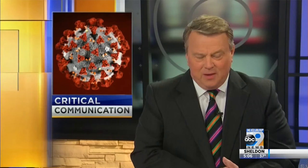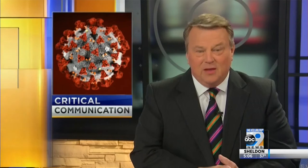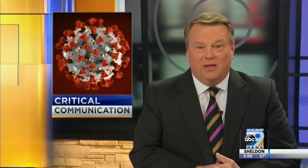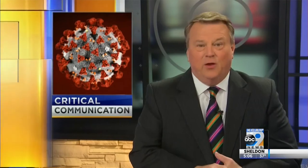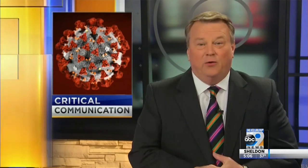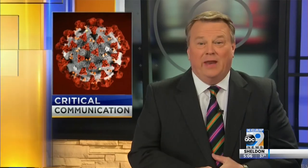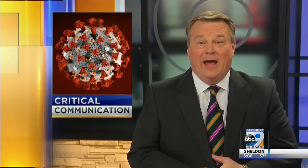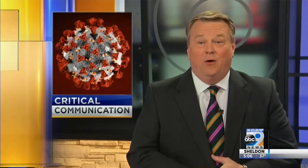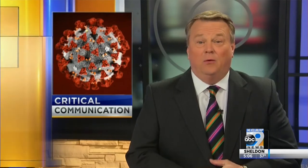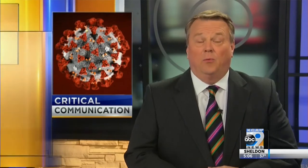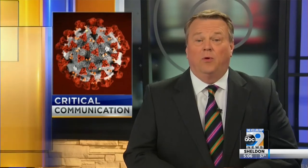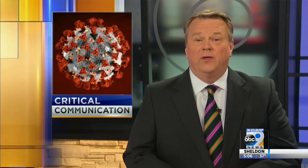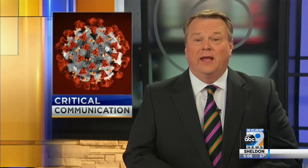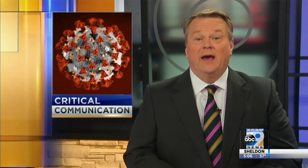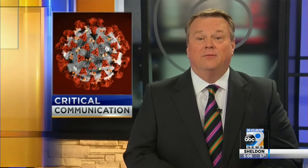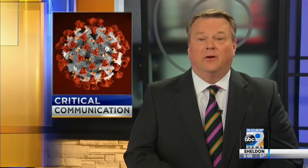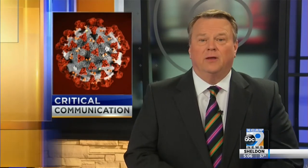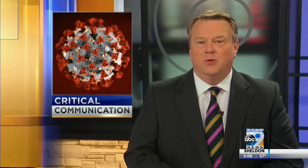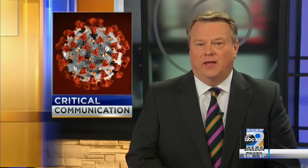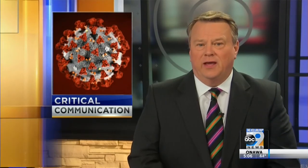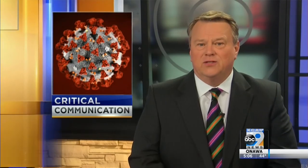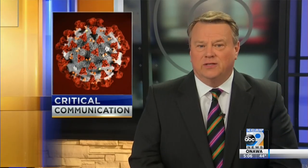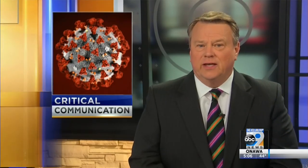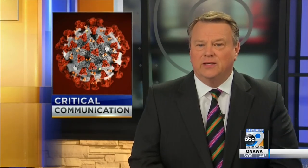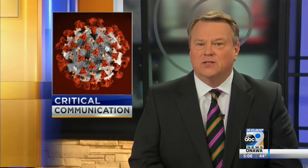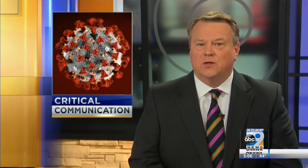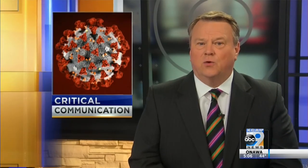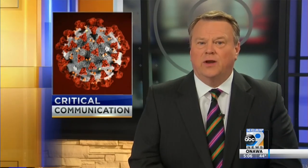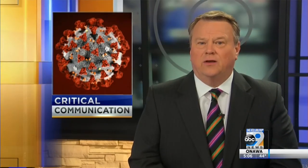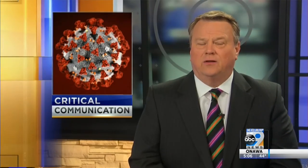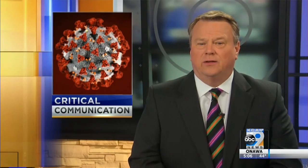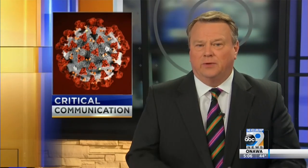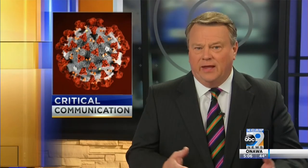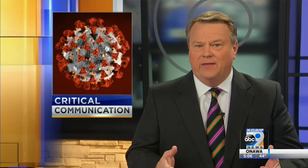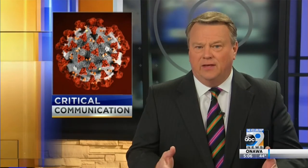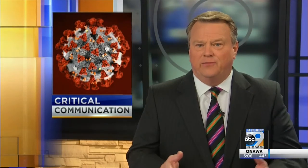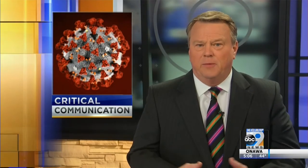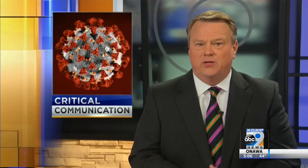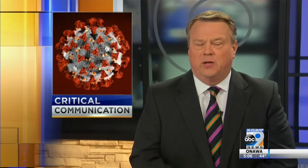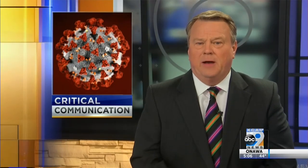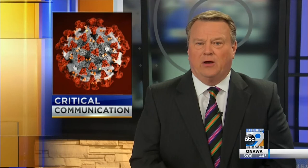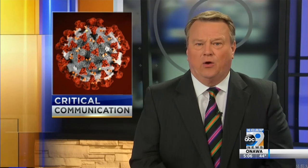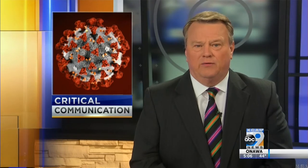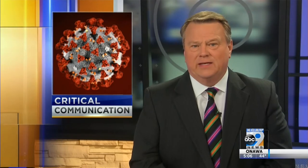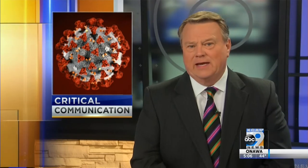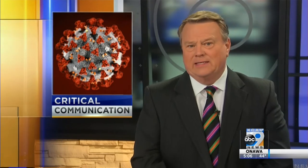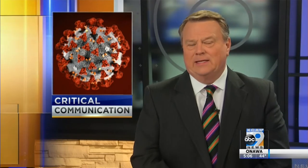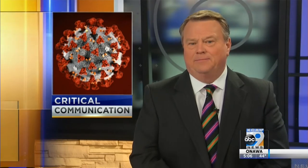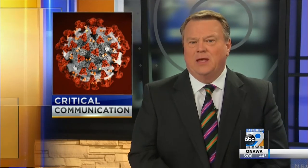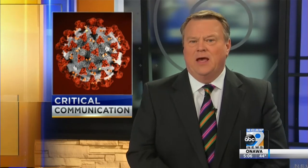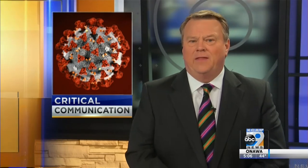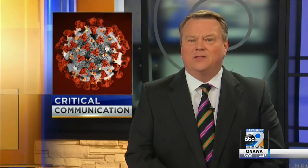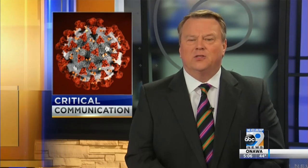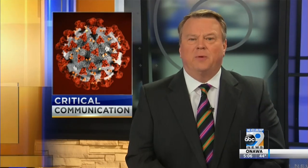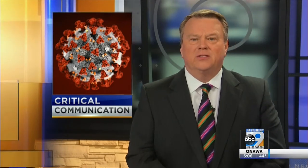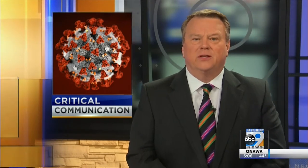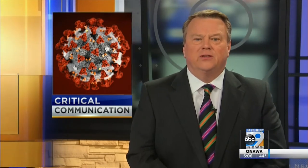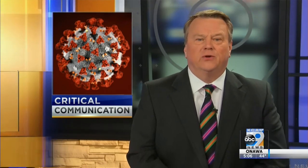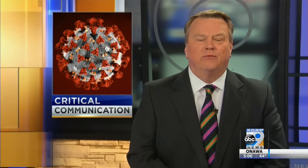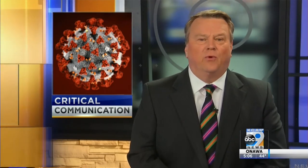You know now more than ever communication is critical in relaying the information about COVID-19 and that's especially true for